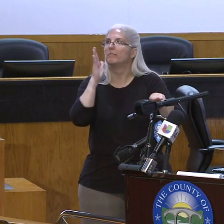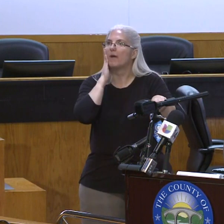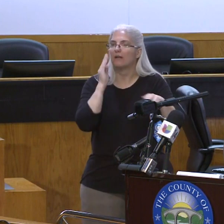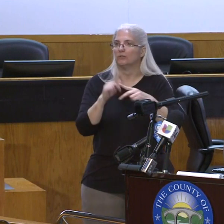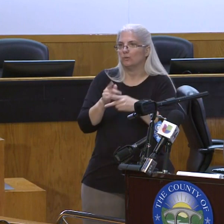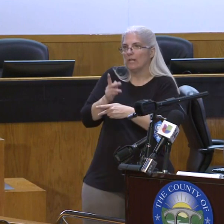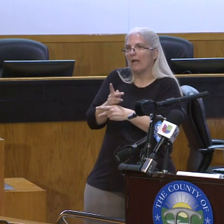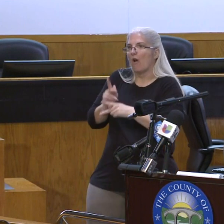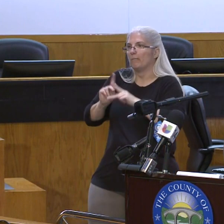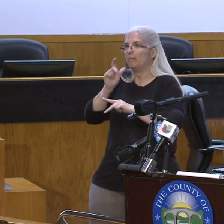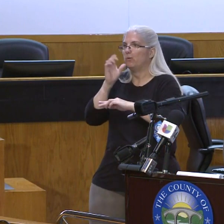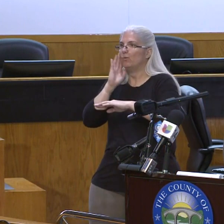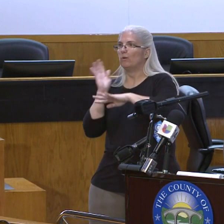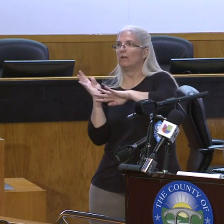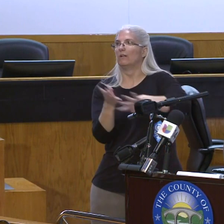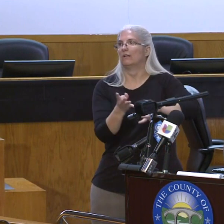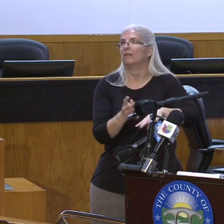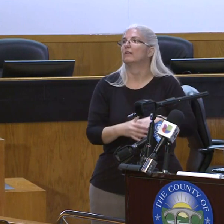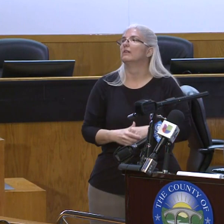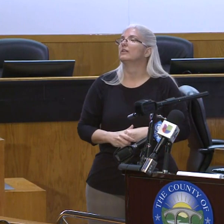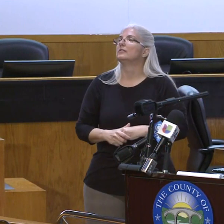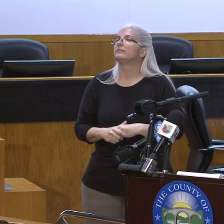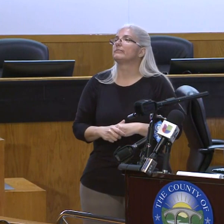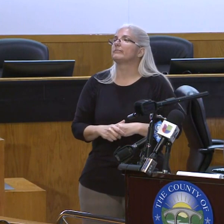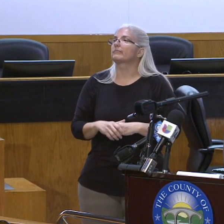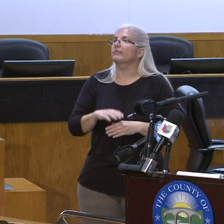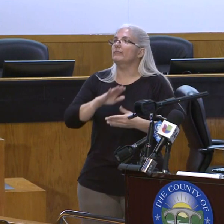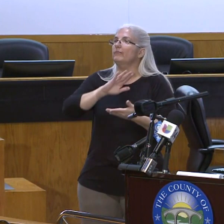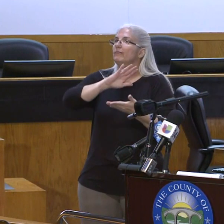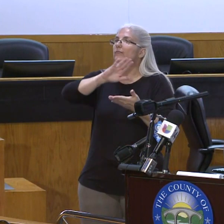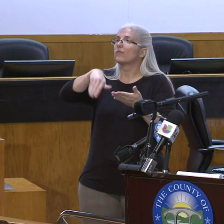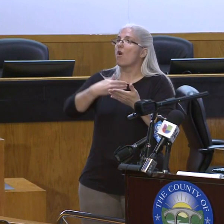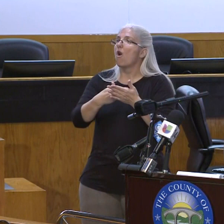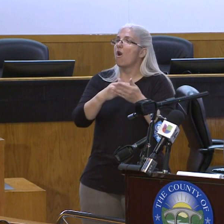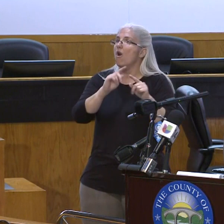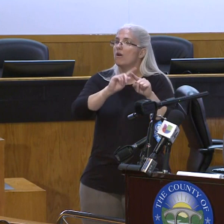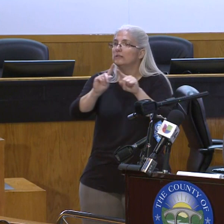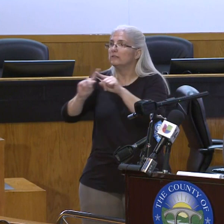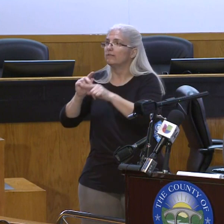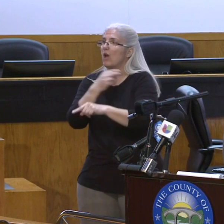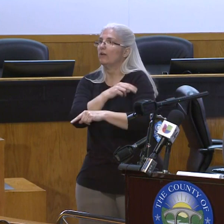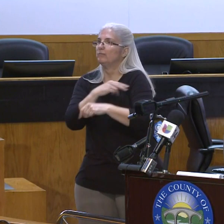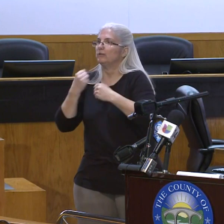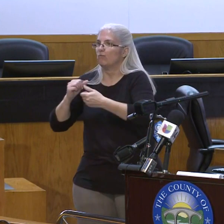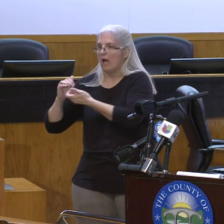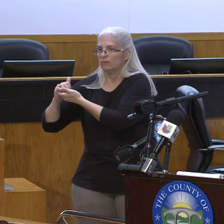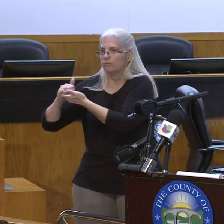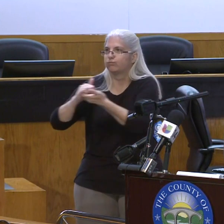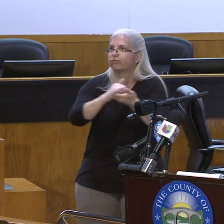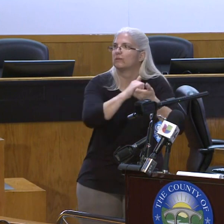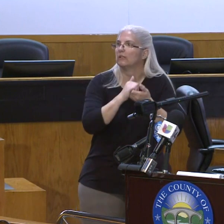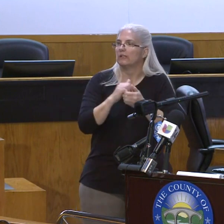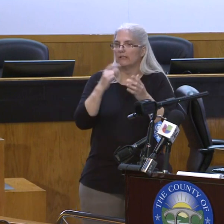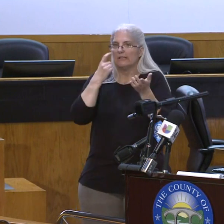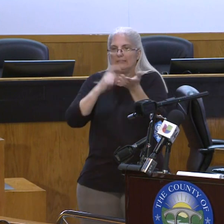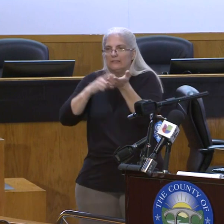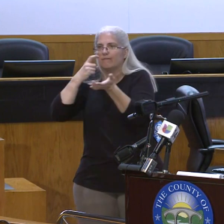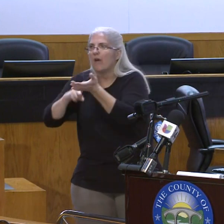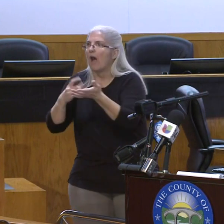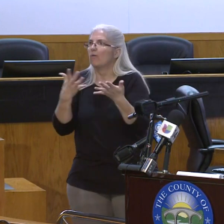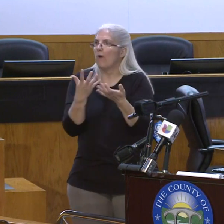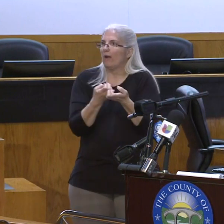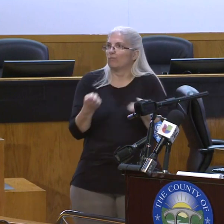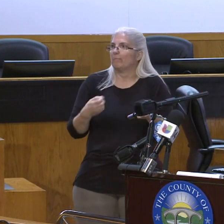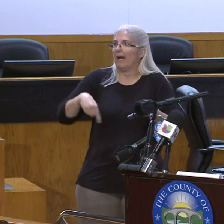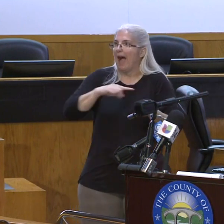We are all collaborating to identify the equipment, supplies, medications that we all need to prepare for to take care of such an